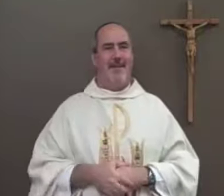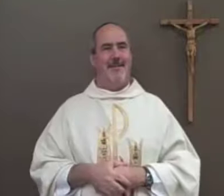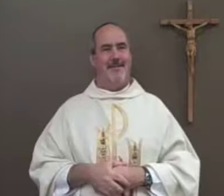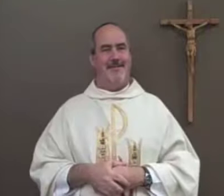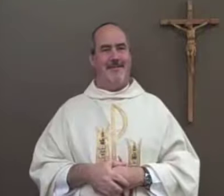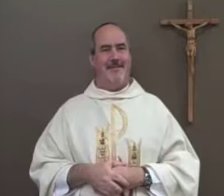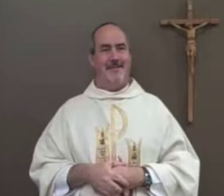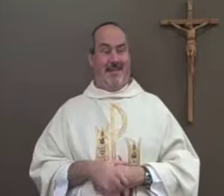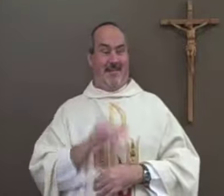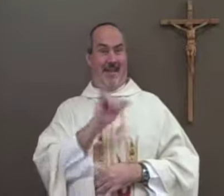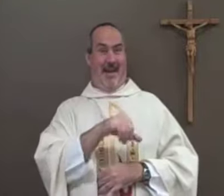them.